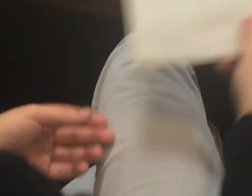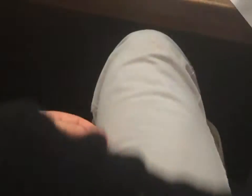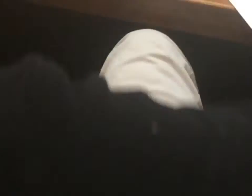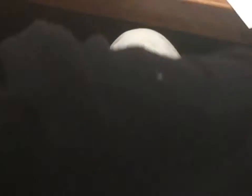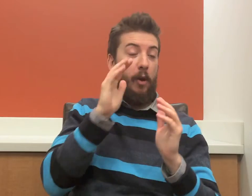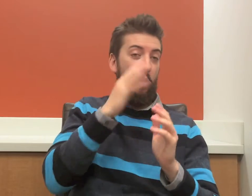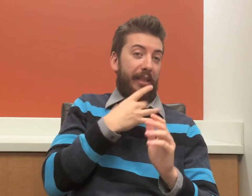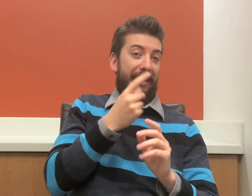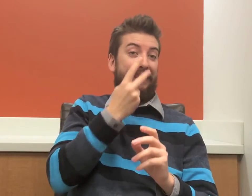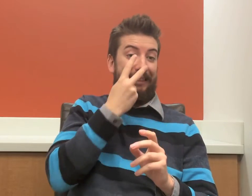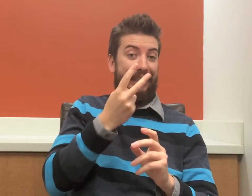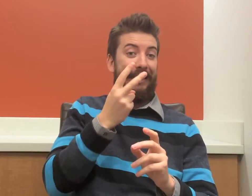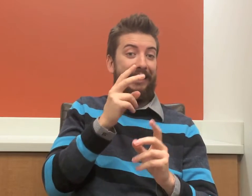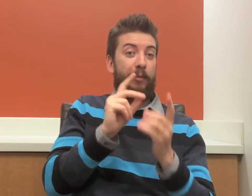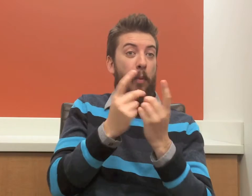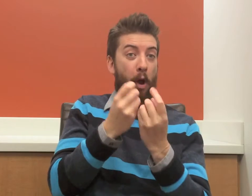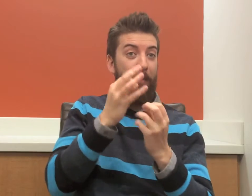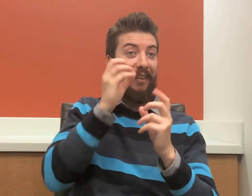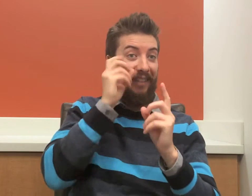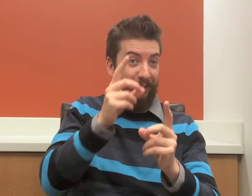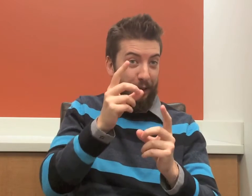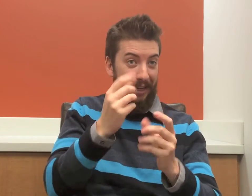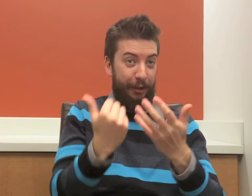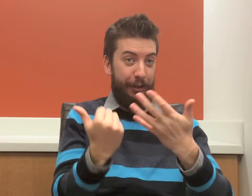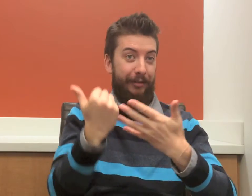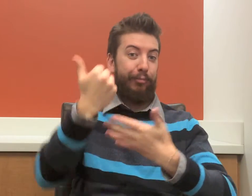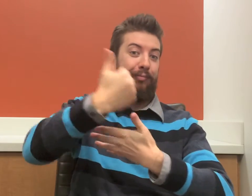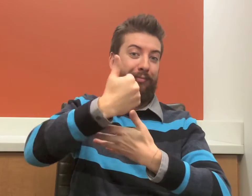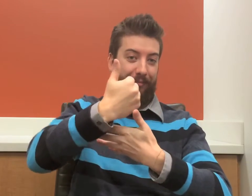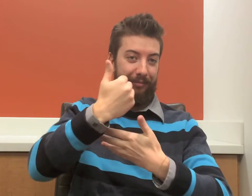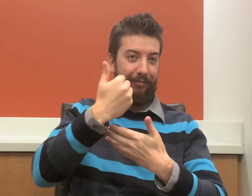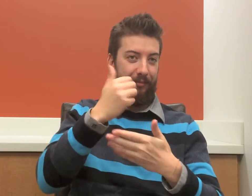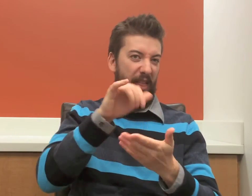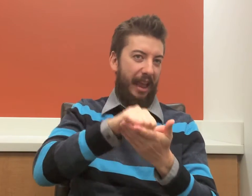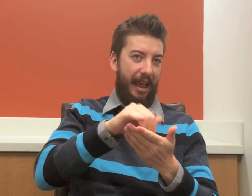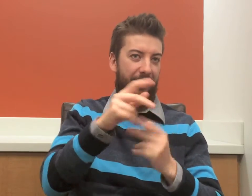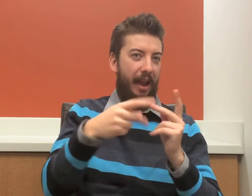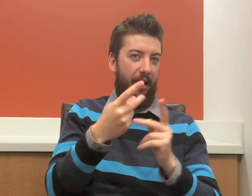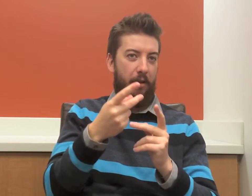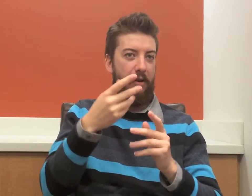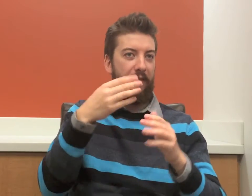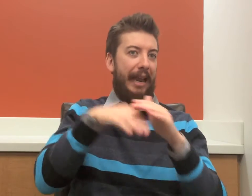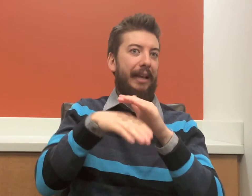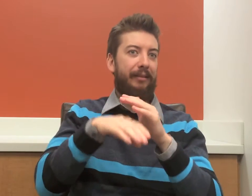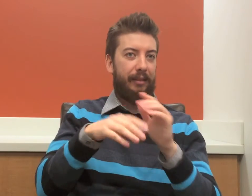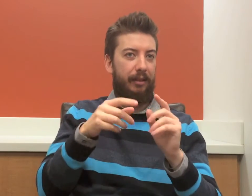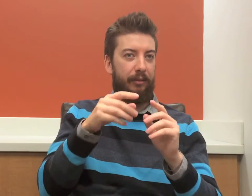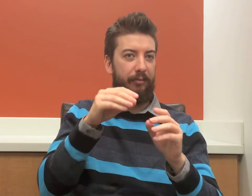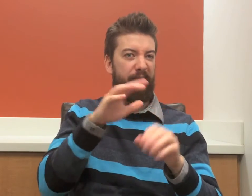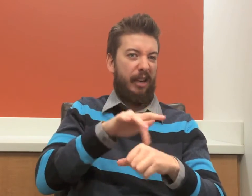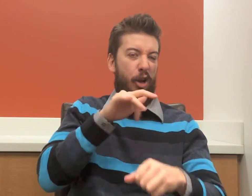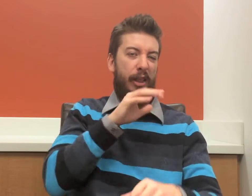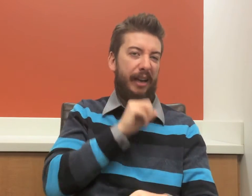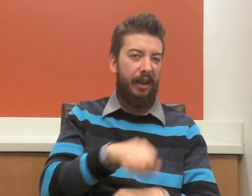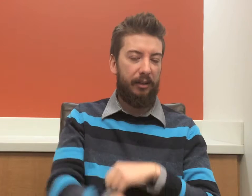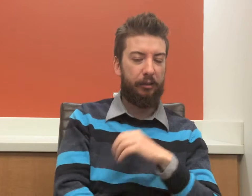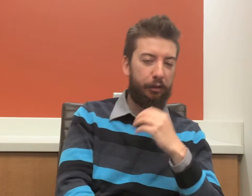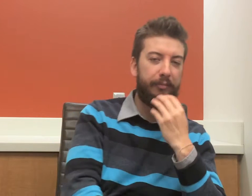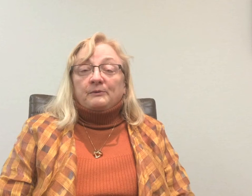I'd like to see the Department of Education prioritize visual language access at an earlier age. We